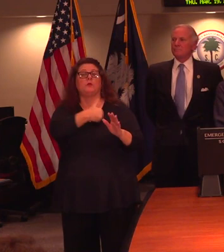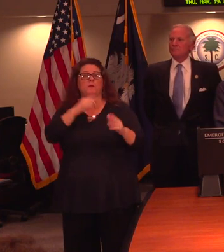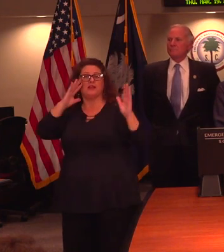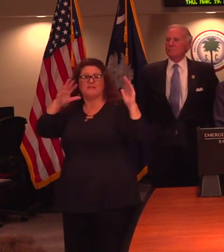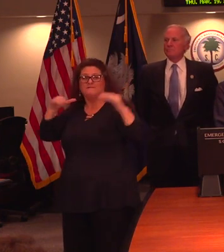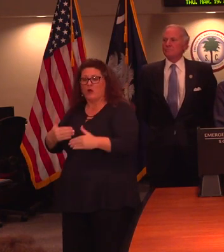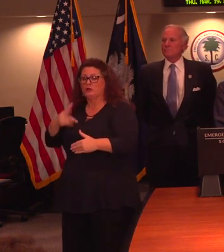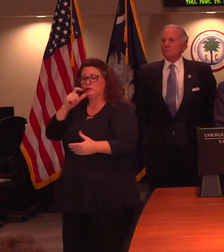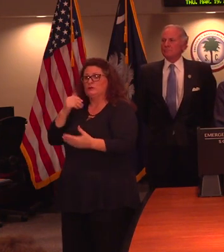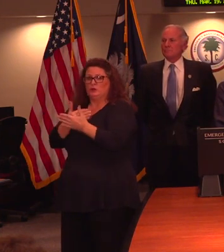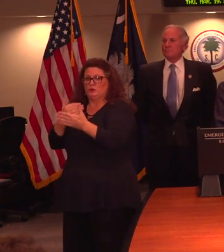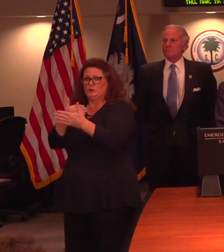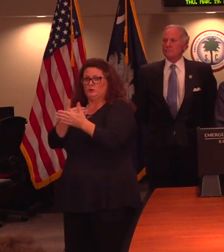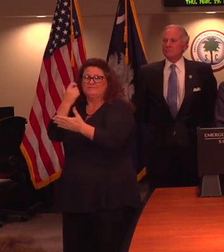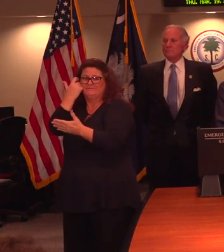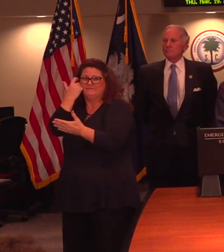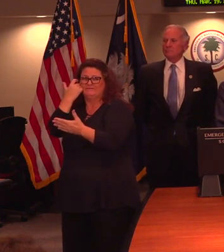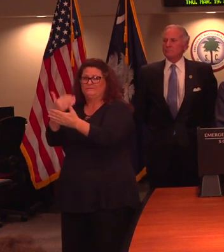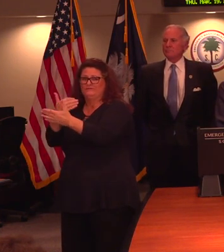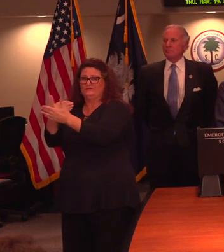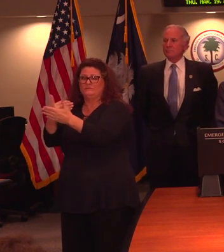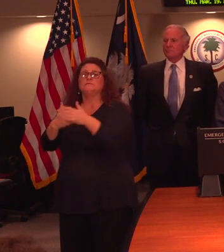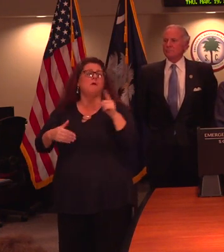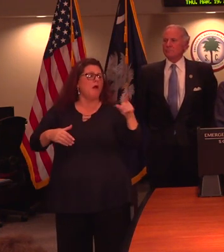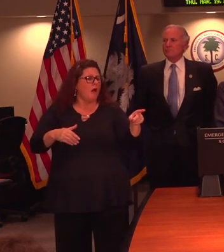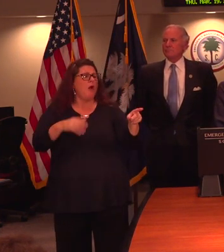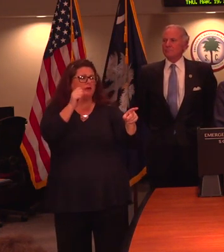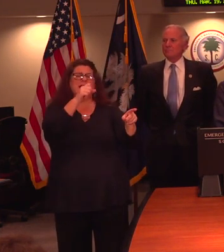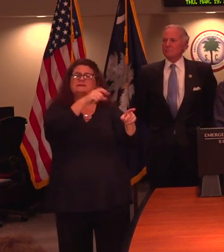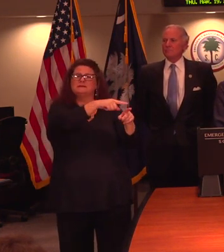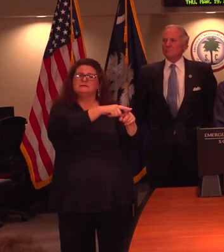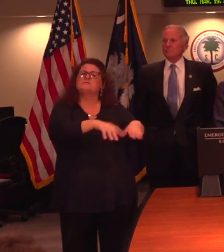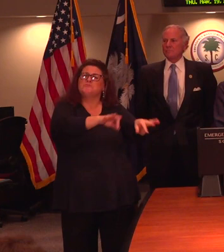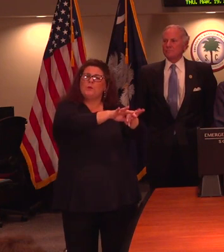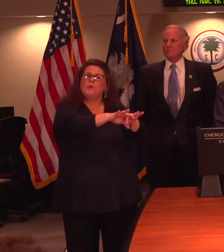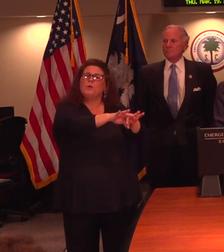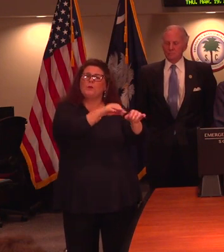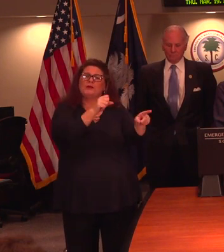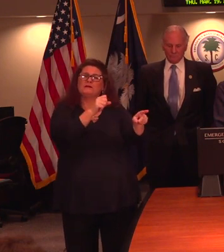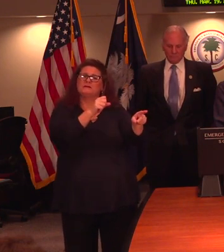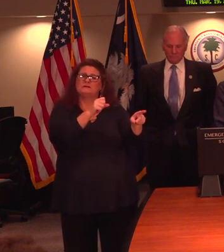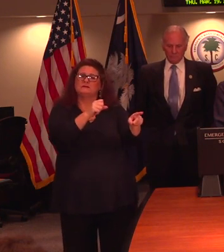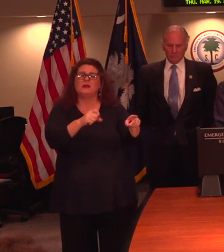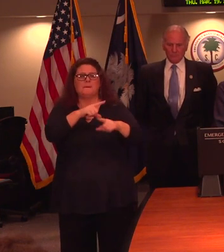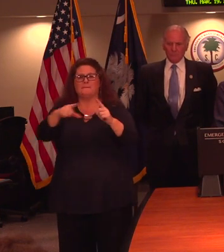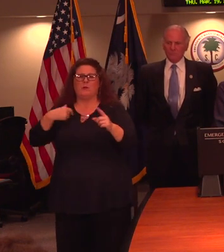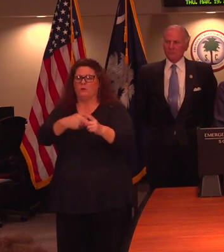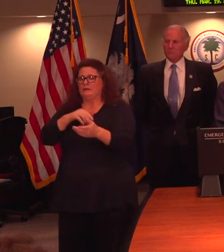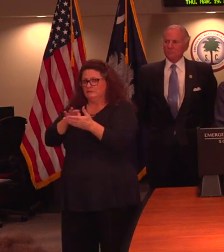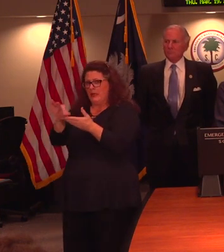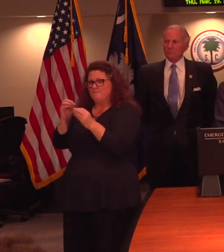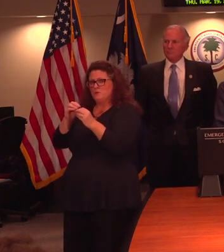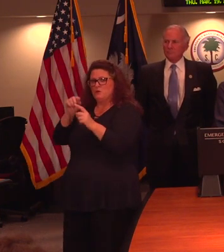we're very concerned about the individual's outcomes on a personal basis, and we